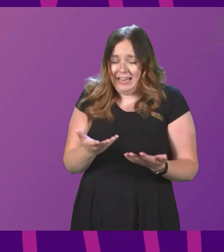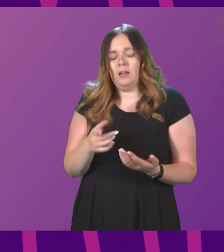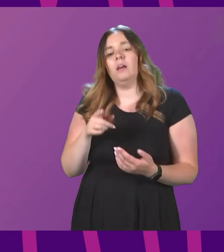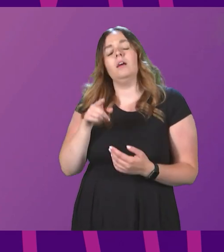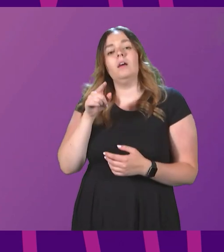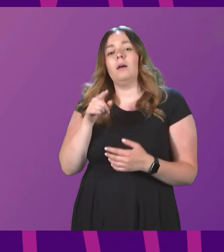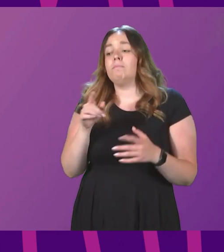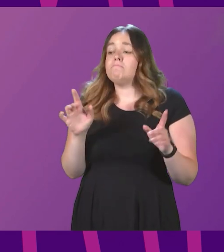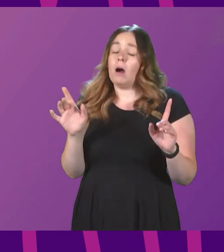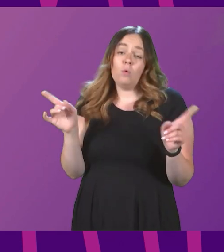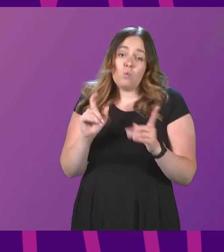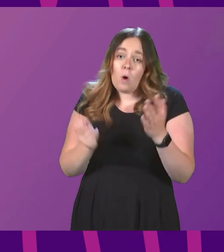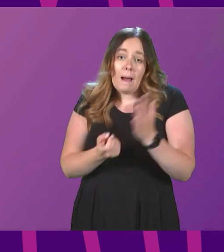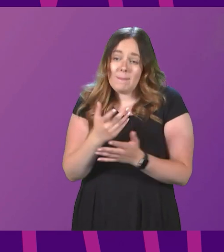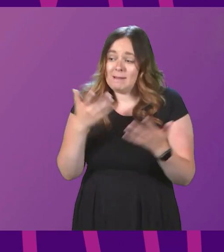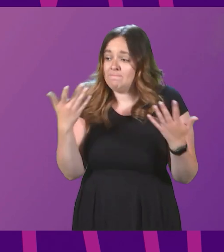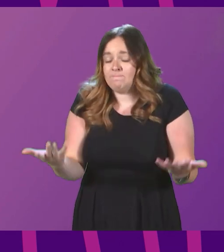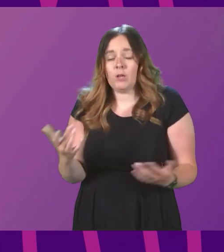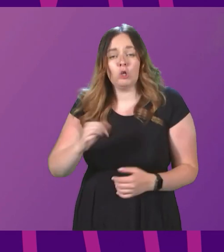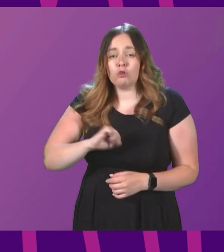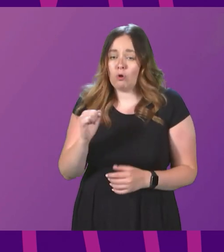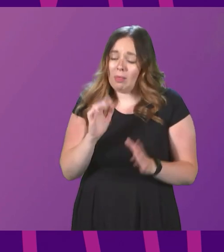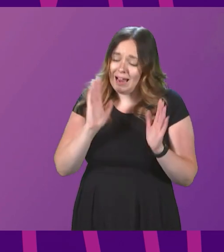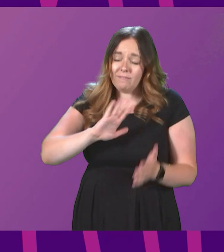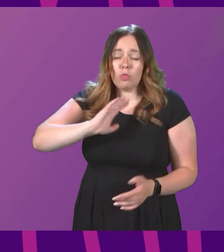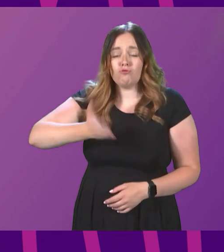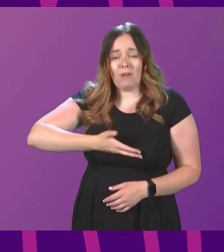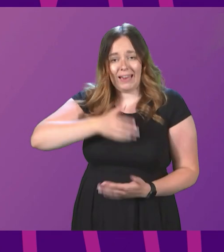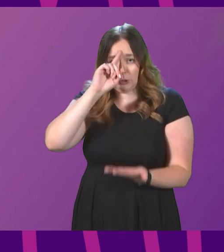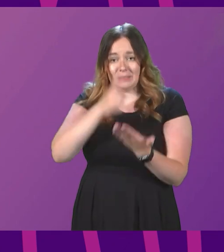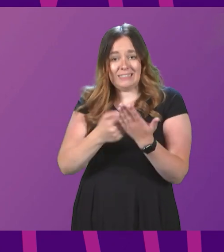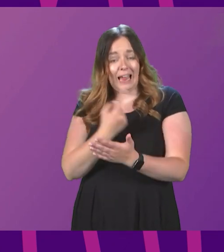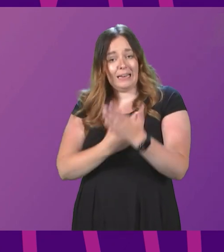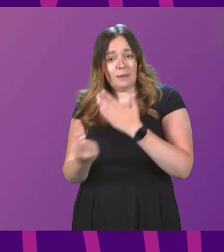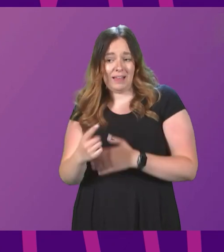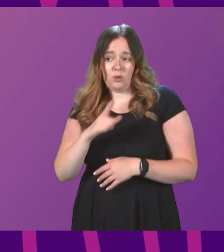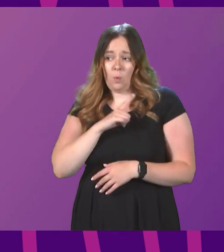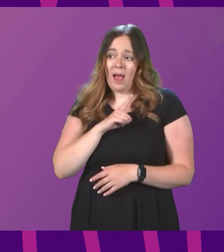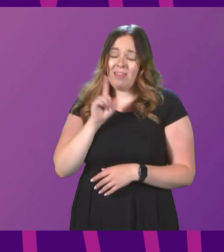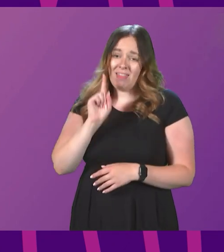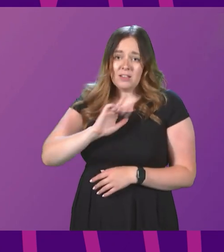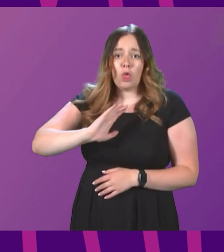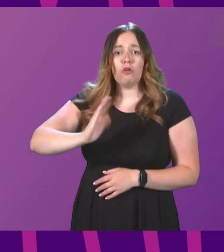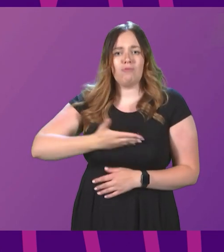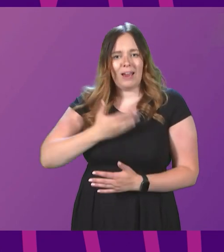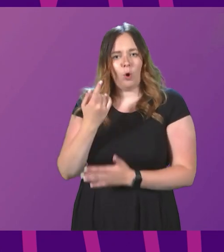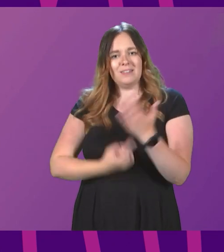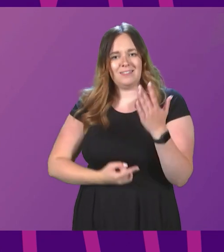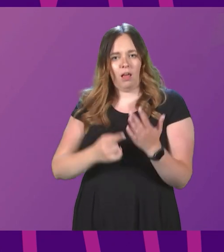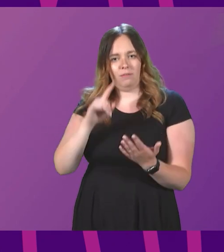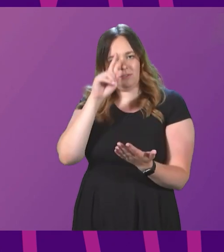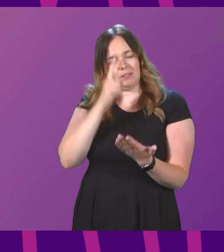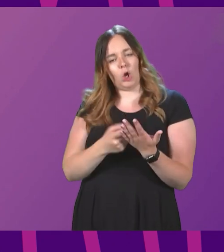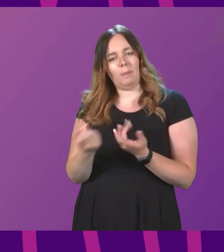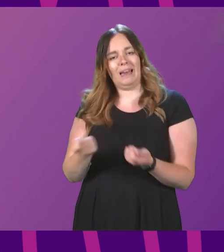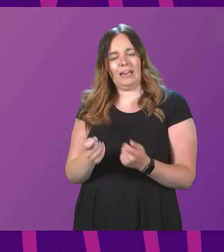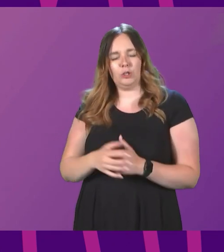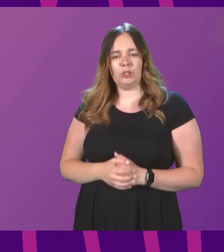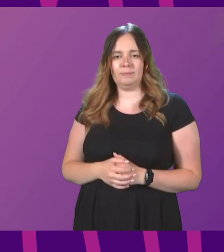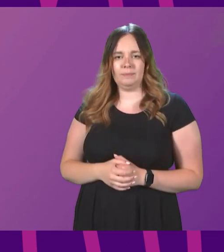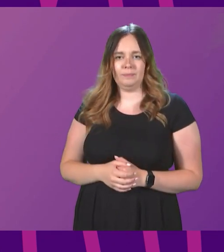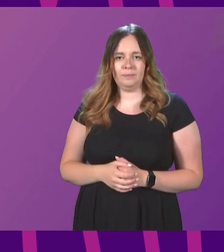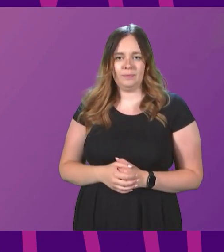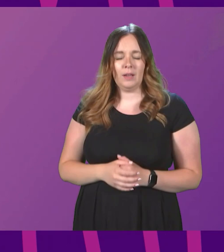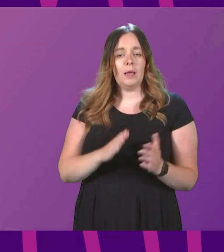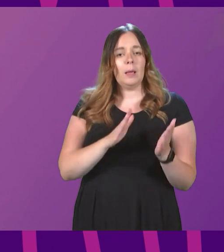may, Scotland must have the right to choose independence because that is the right of self-determination. Michelle Thompson to be followed by Rachel